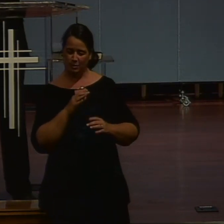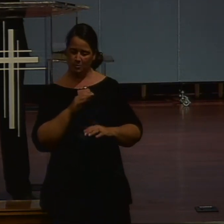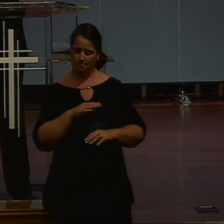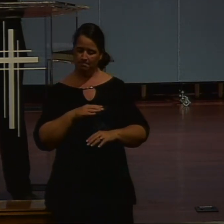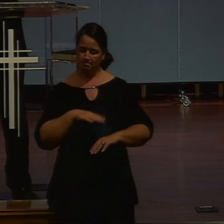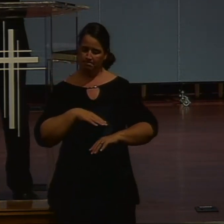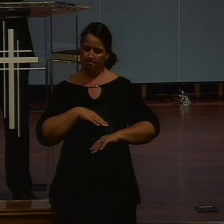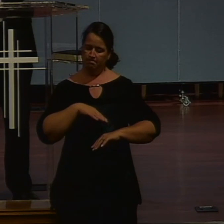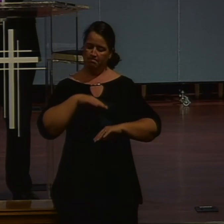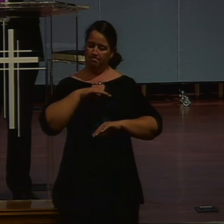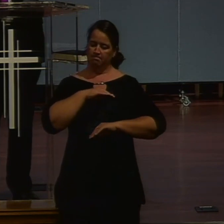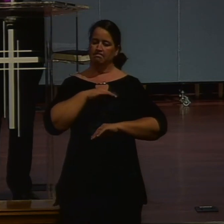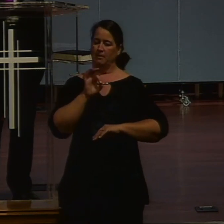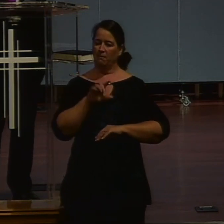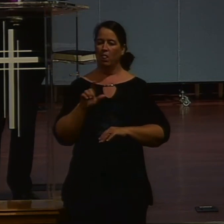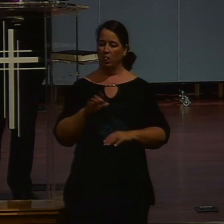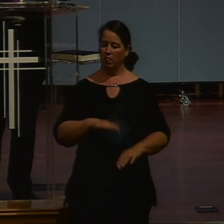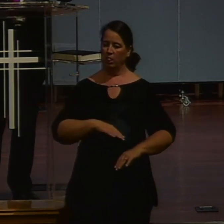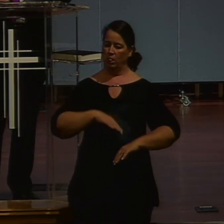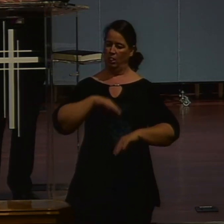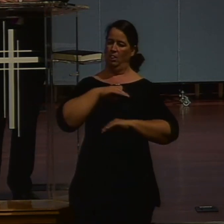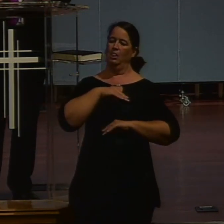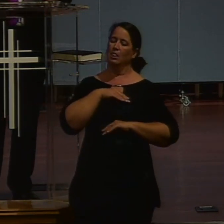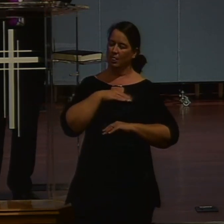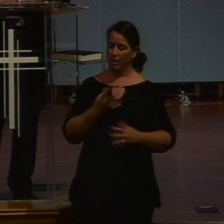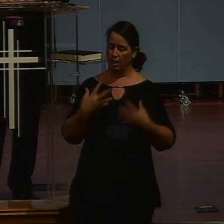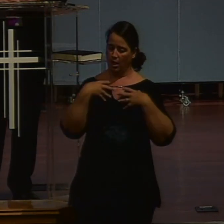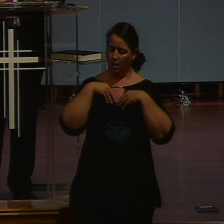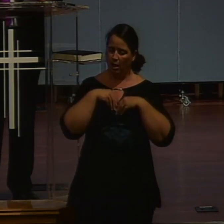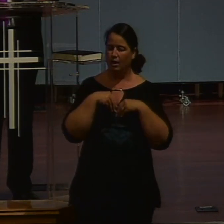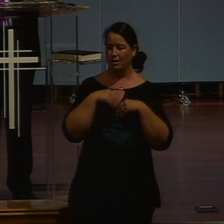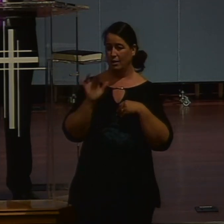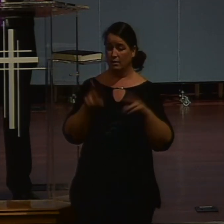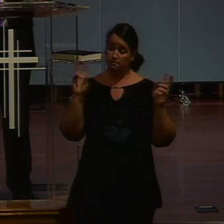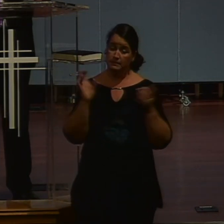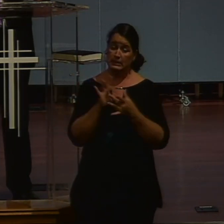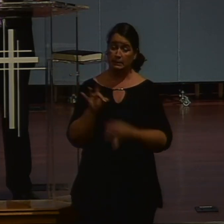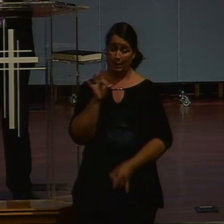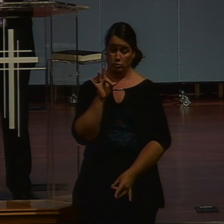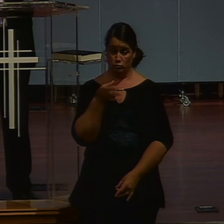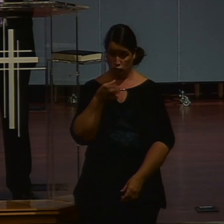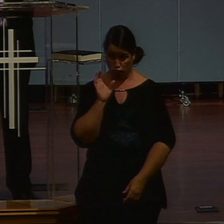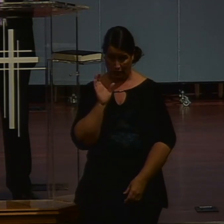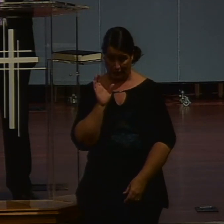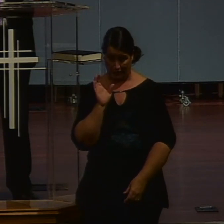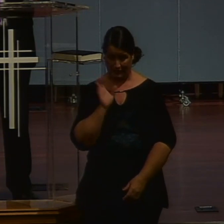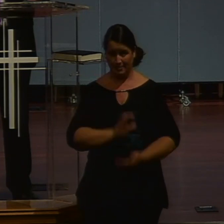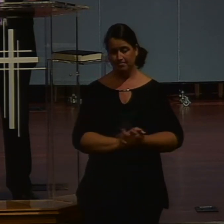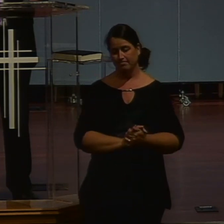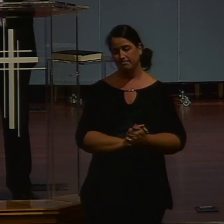of. Eternal life being thought of as a as a drink as as a spiritual drink is not new to the.